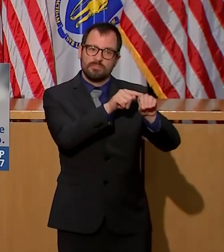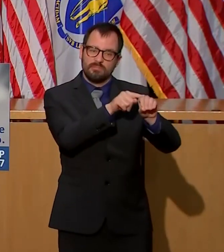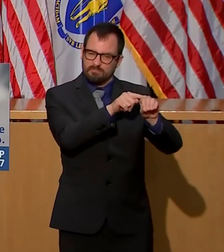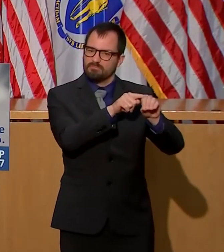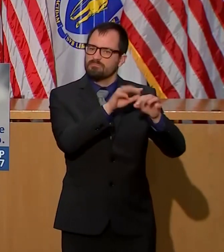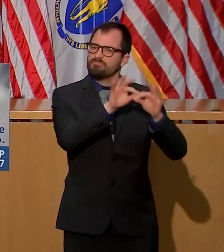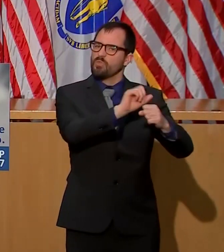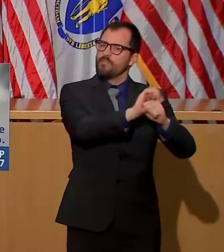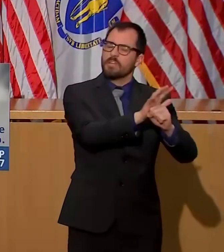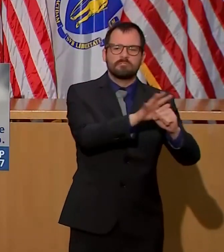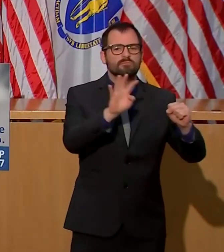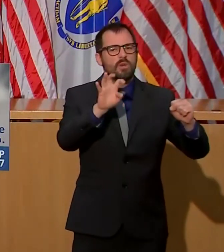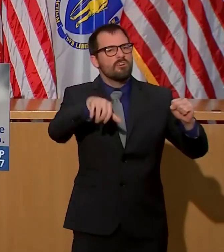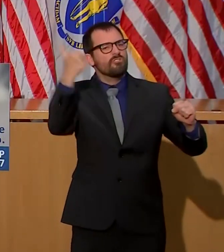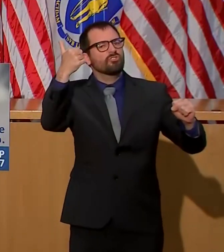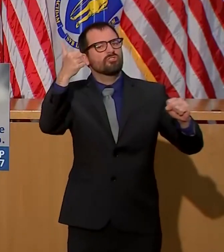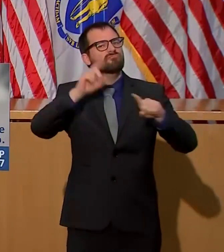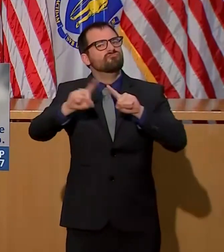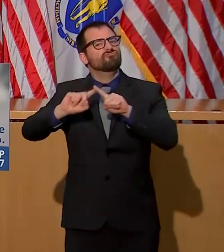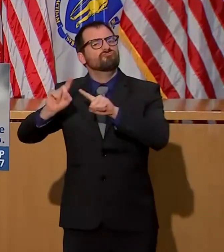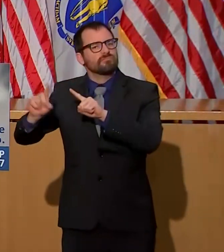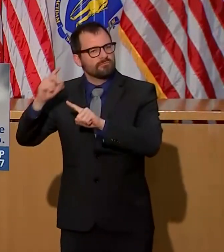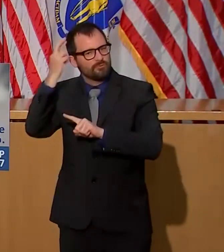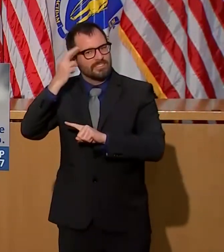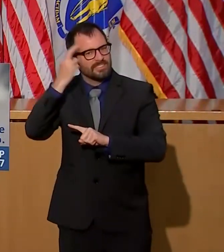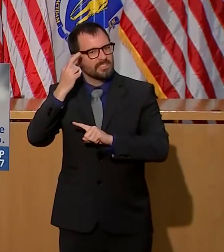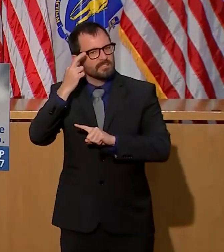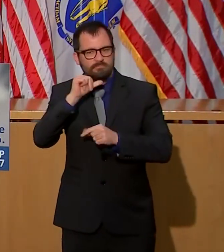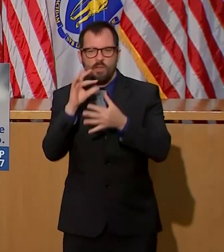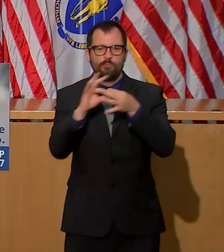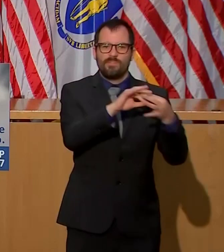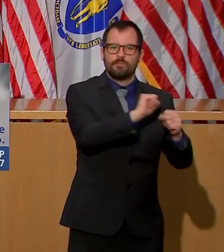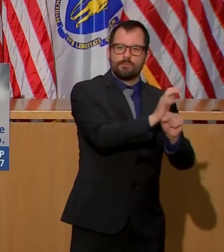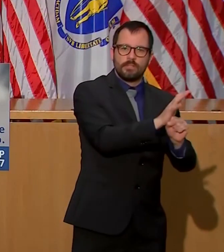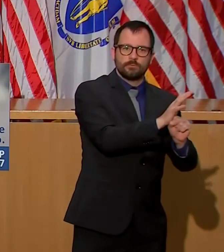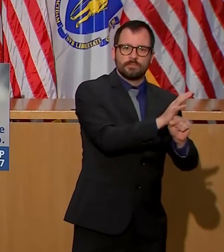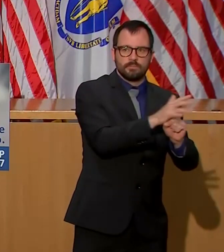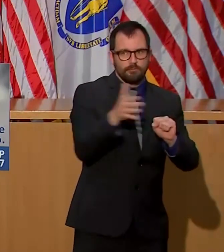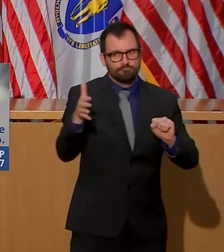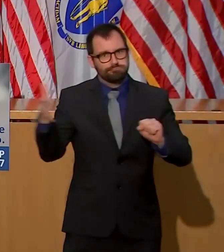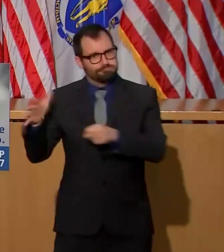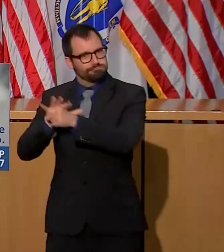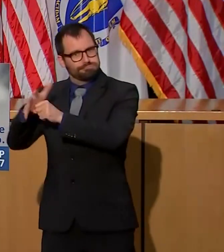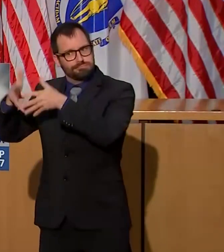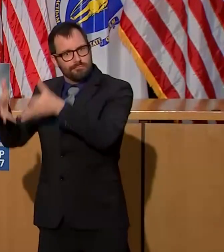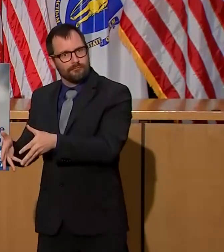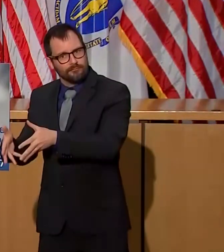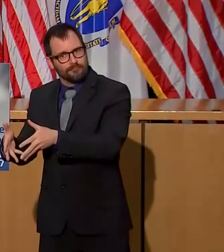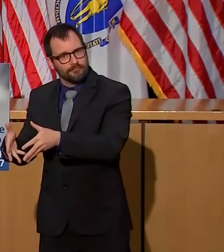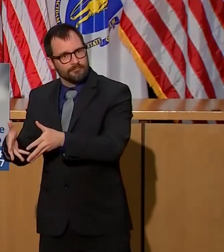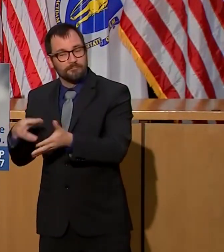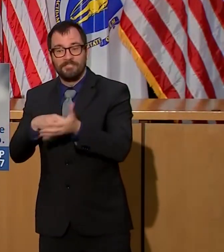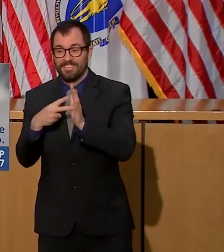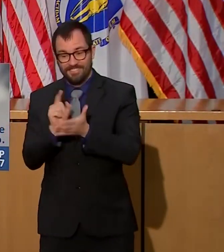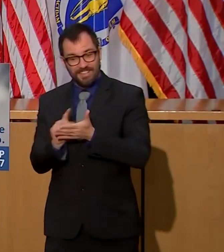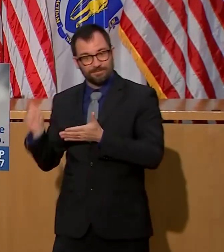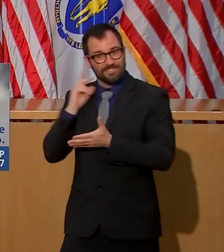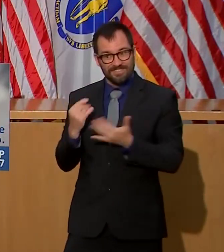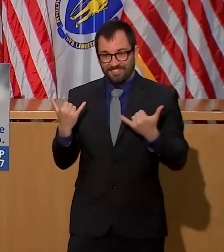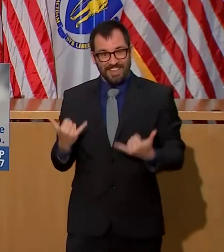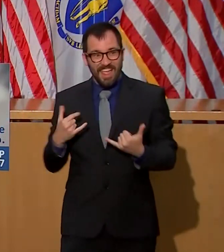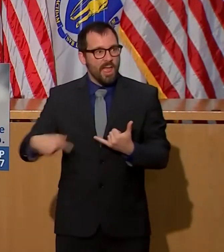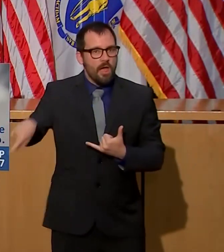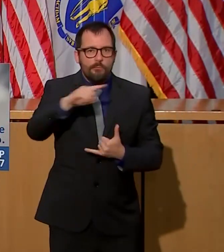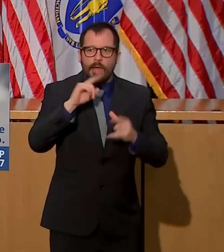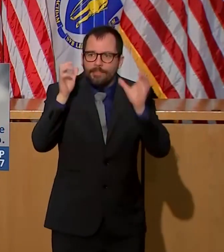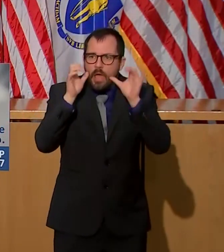relatively consistent in the sense that they continue to do many things for many people that don't have anything to do with COVID